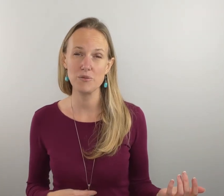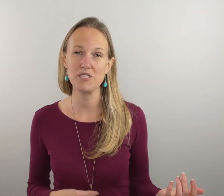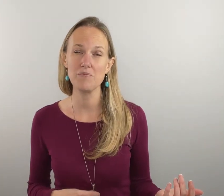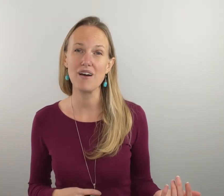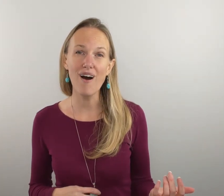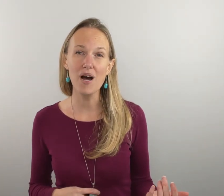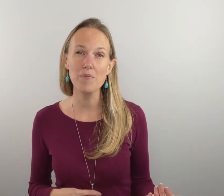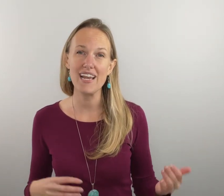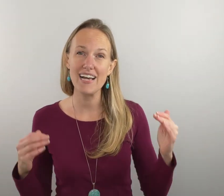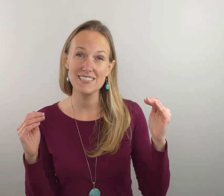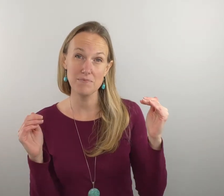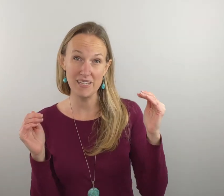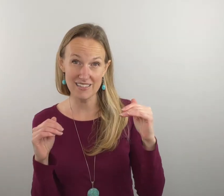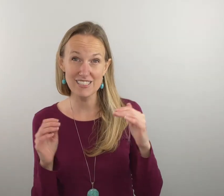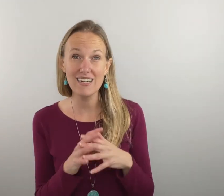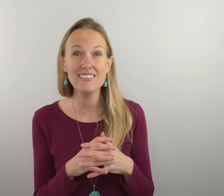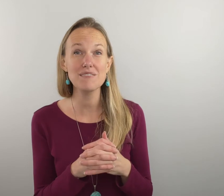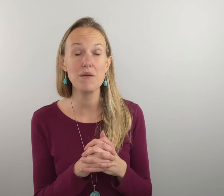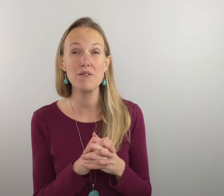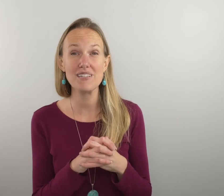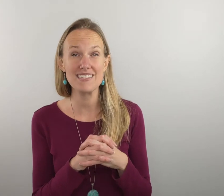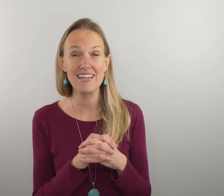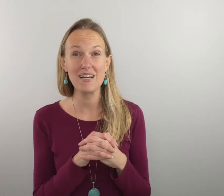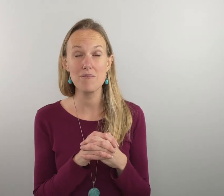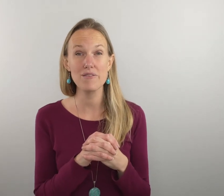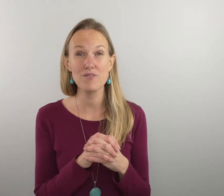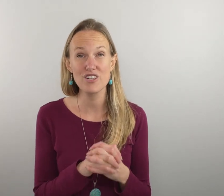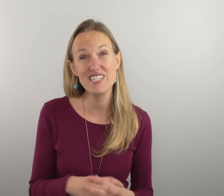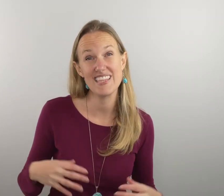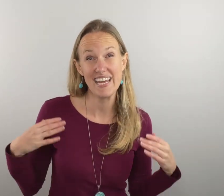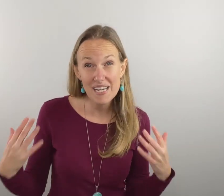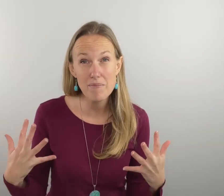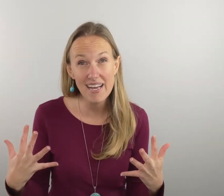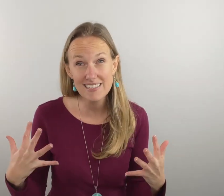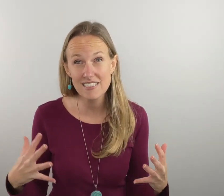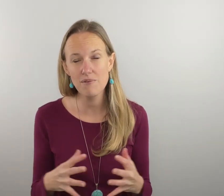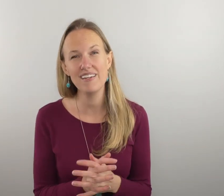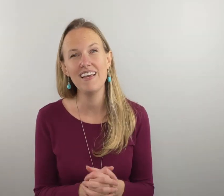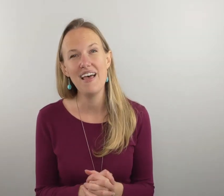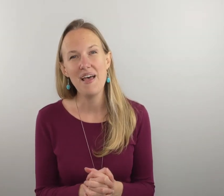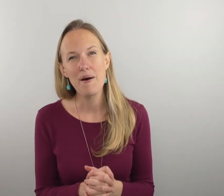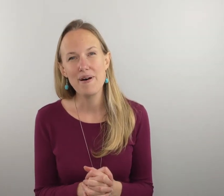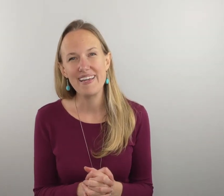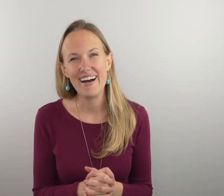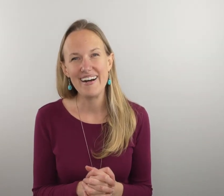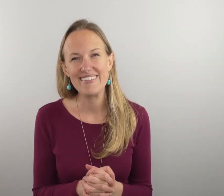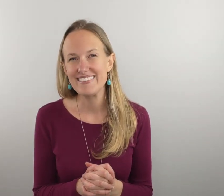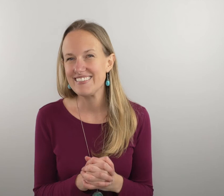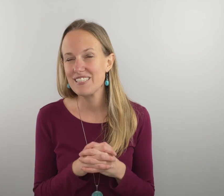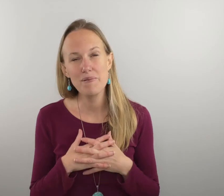worship.com it has beginner songs maybe you want to sign a couple of those first and then come back to this one but uh just be